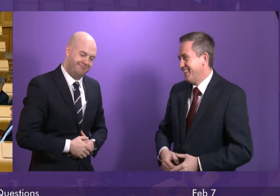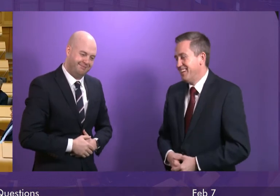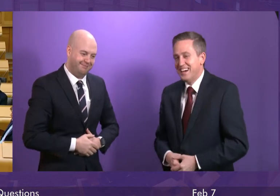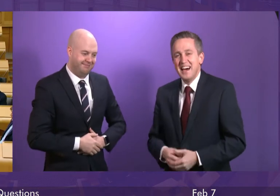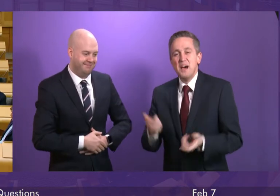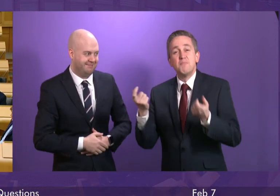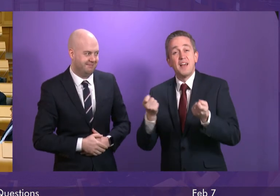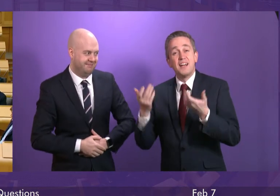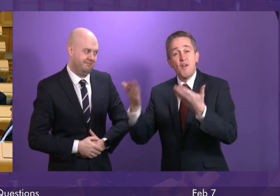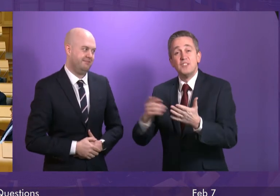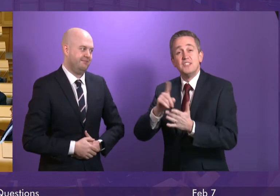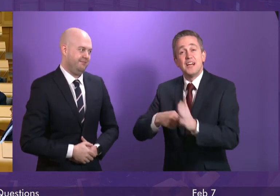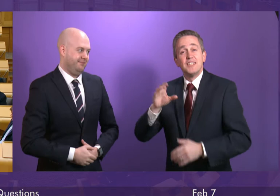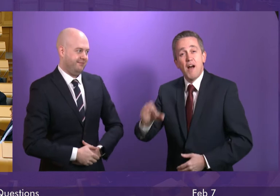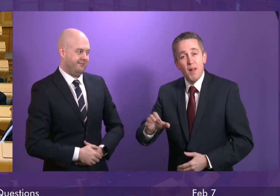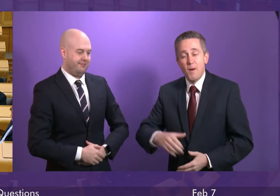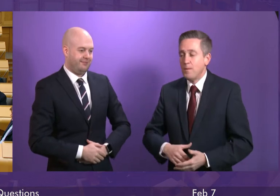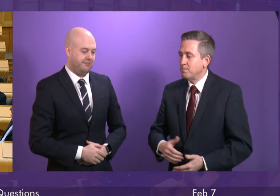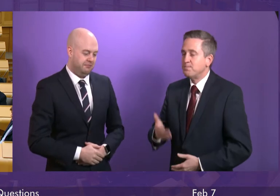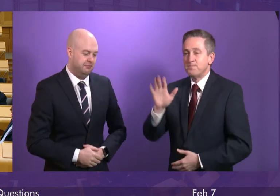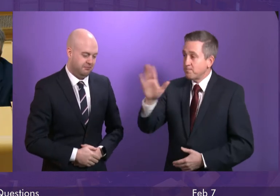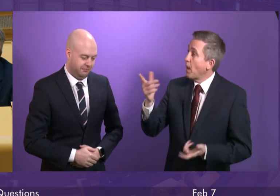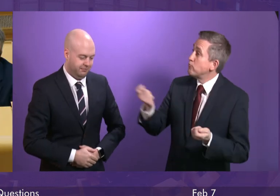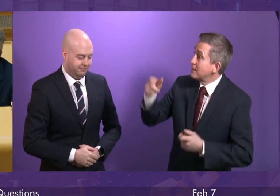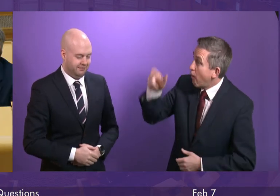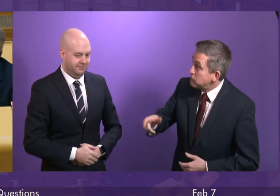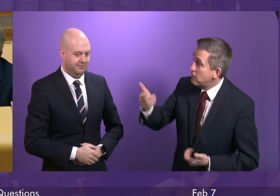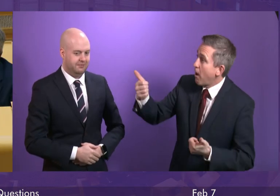Jackson-Carlo.-Carlo. Jackson Presiding officer.